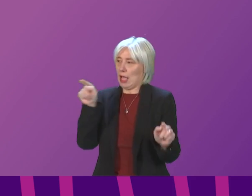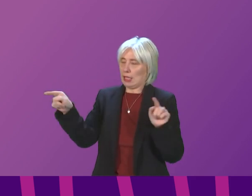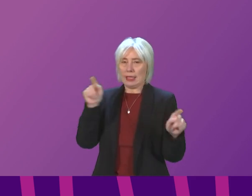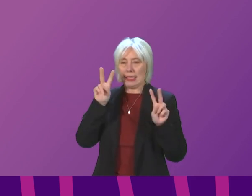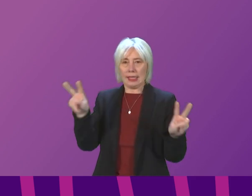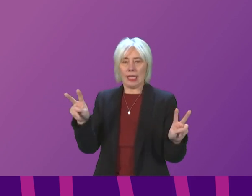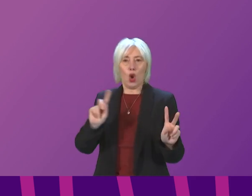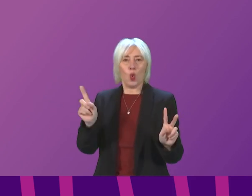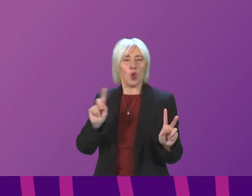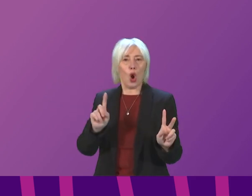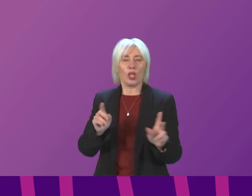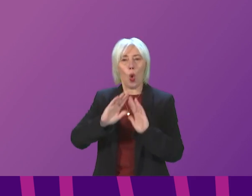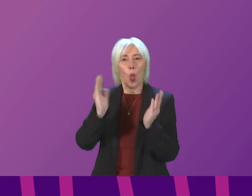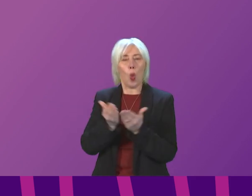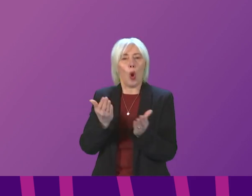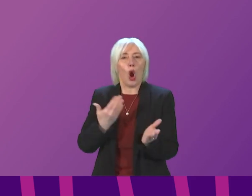is leadership.